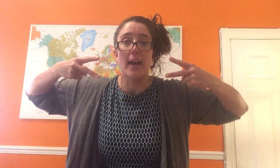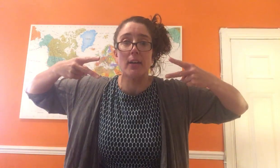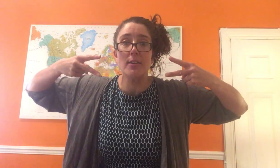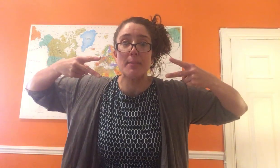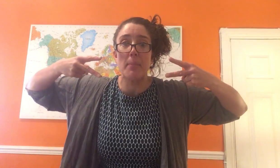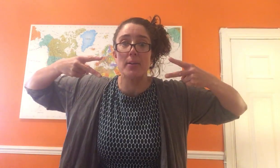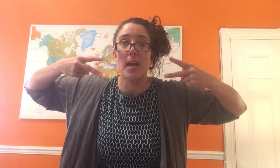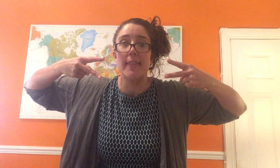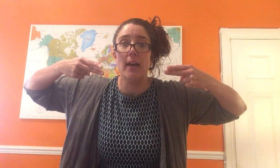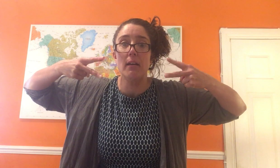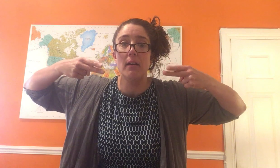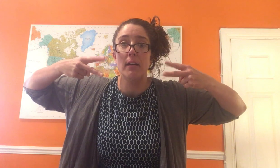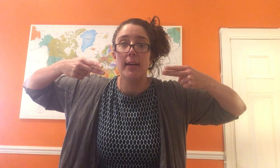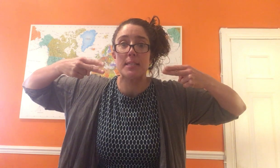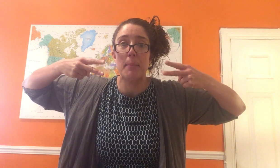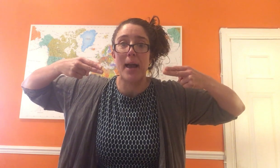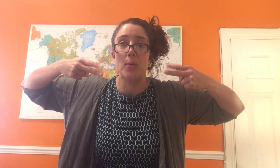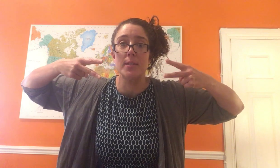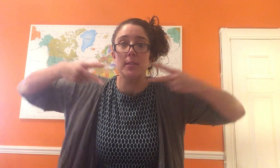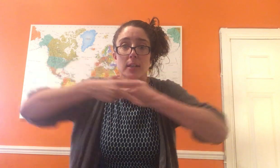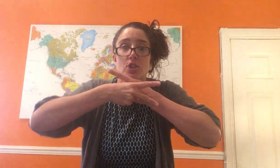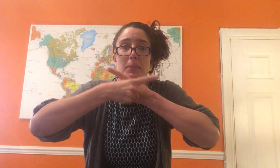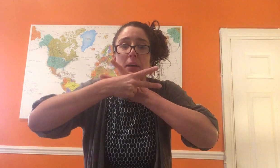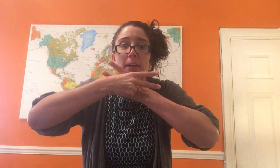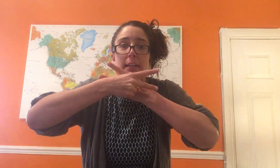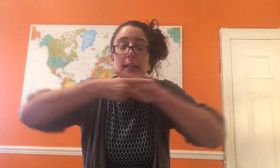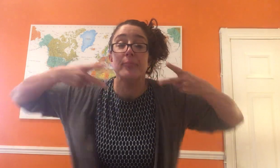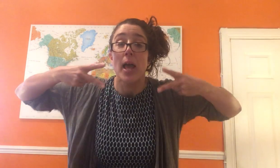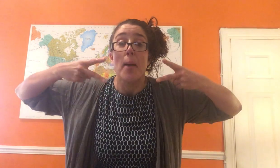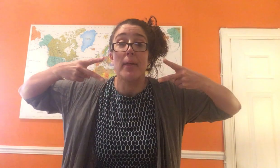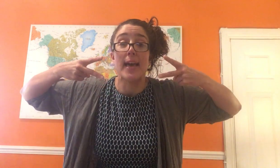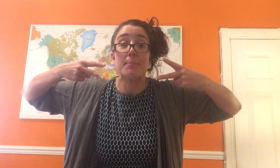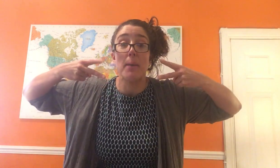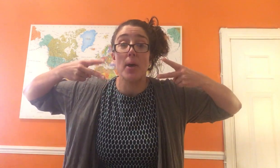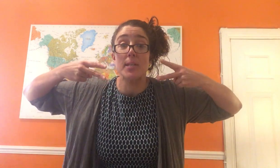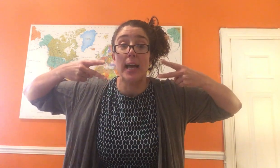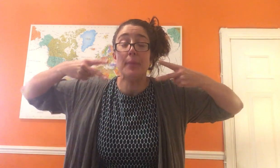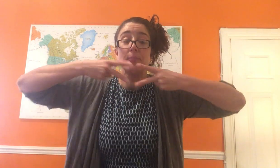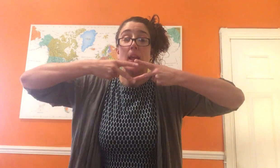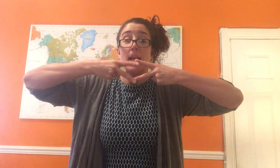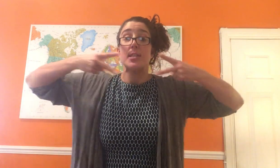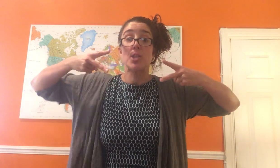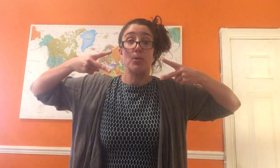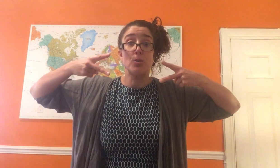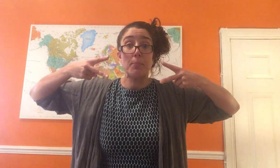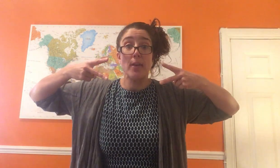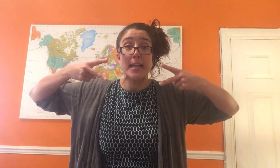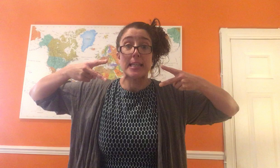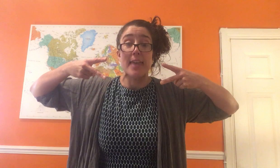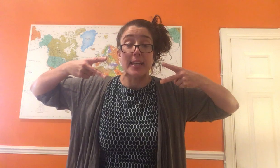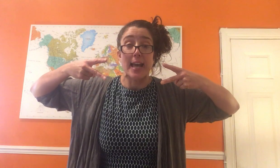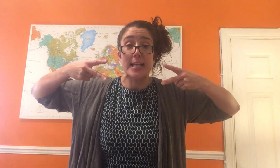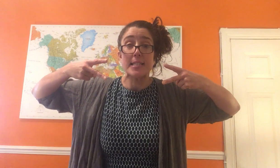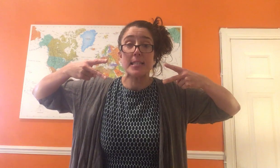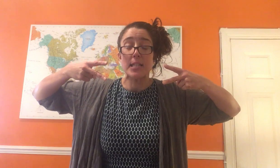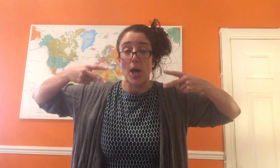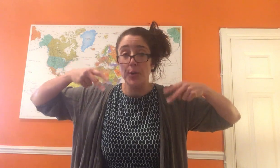There. Can you see my bow tie there? It's a bit backwards, isn't it? Should be that way, really. But there's my bow tie. So, should we put that together? Nice and slow.